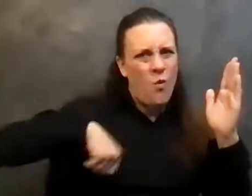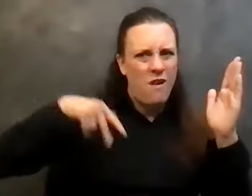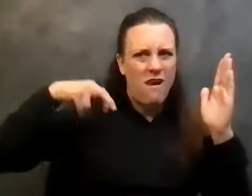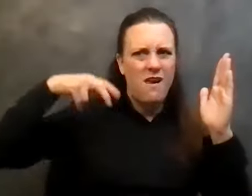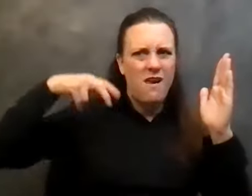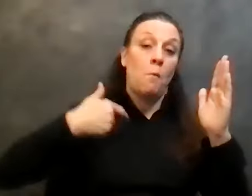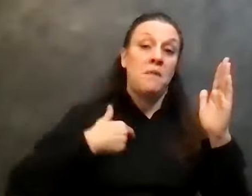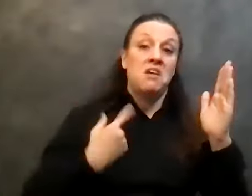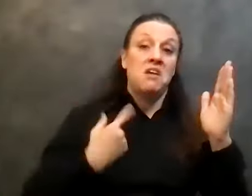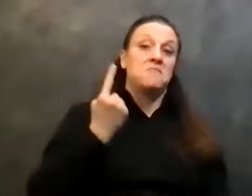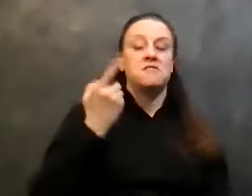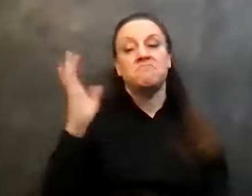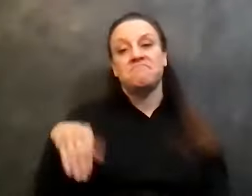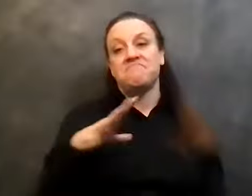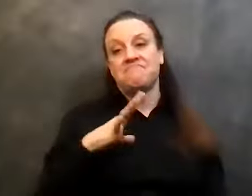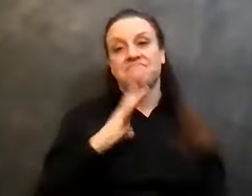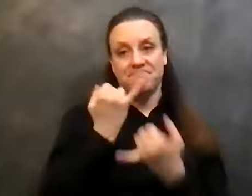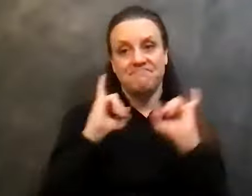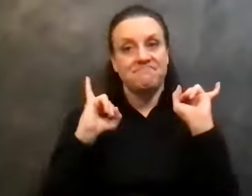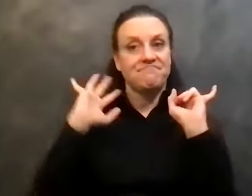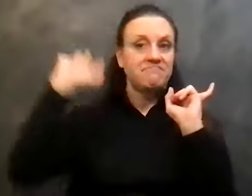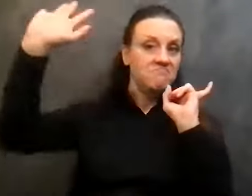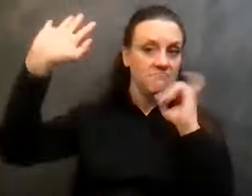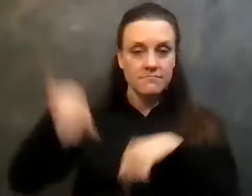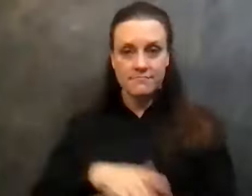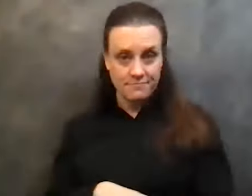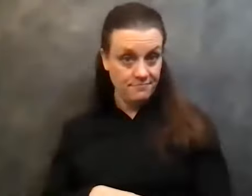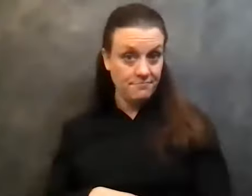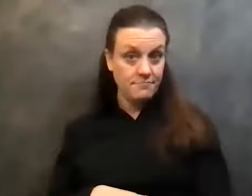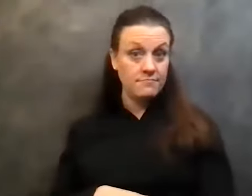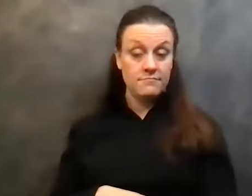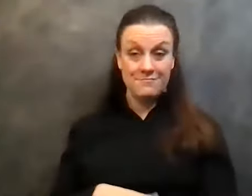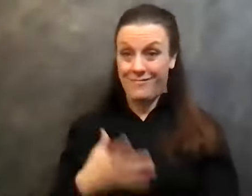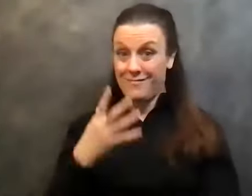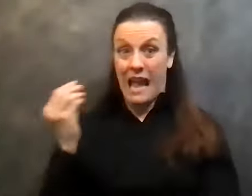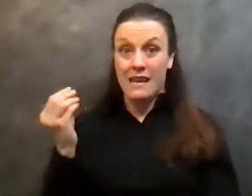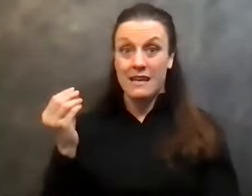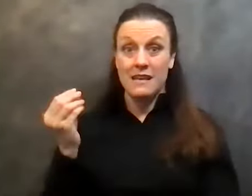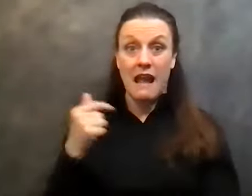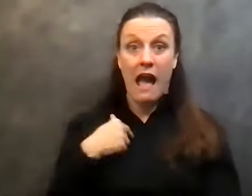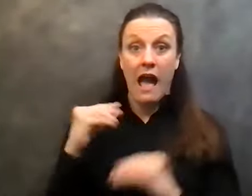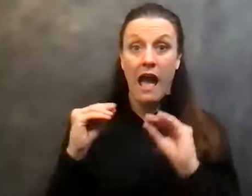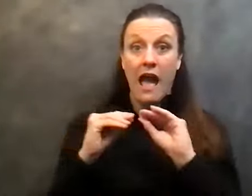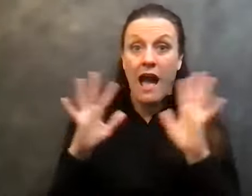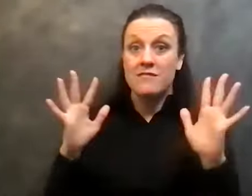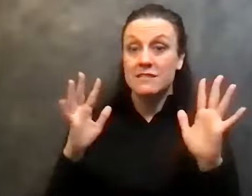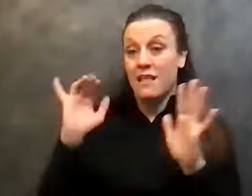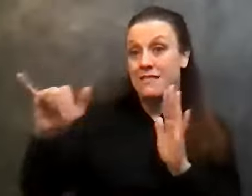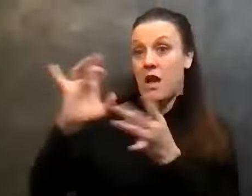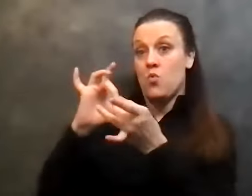time. You know, so I was pretty much left alone up there to do whatever. And I was in a relationship with a